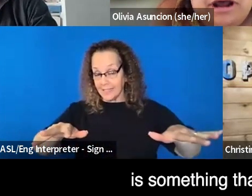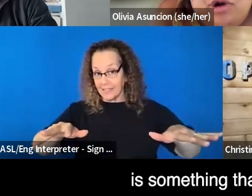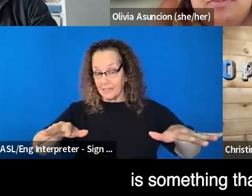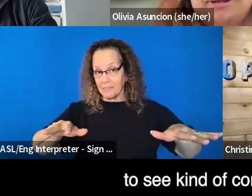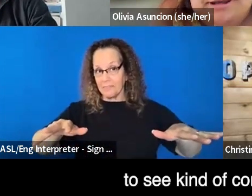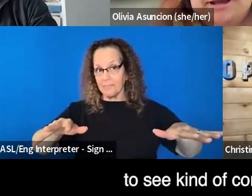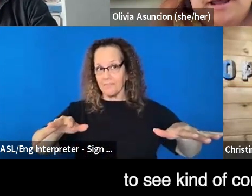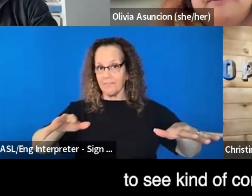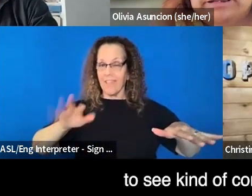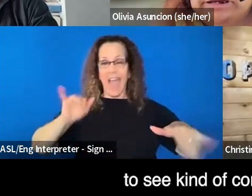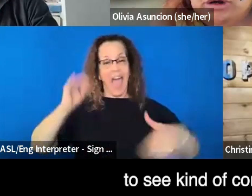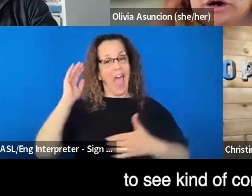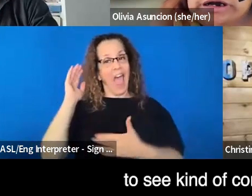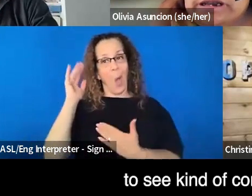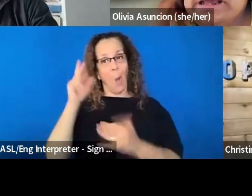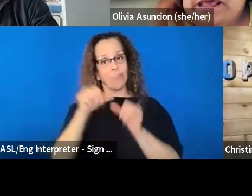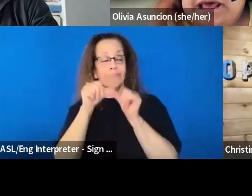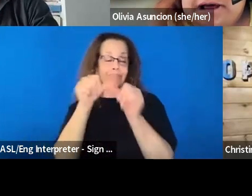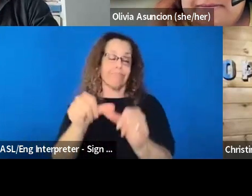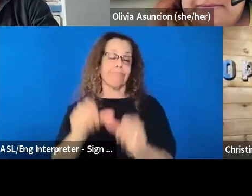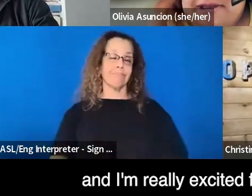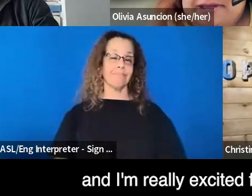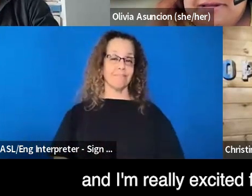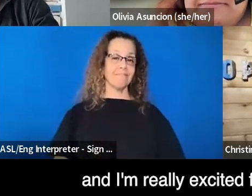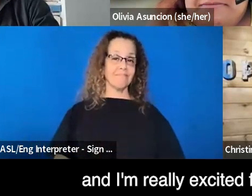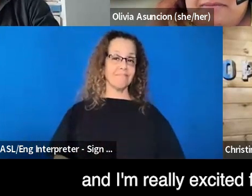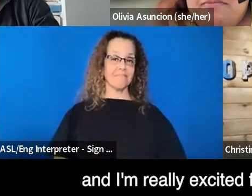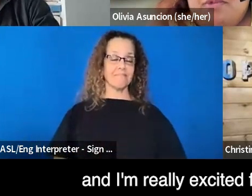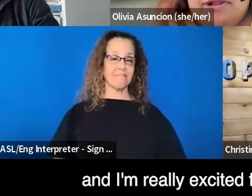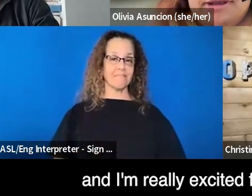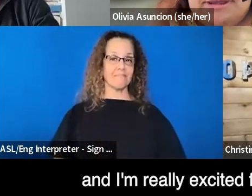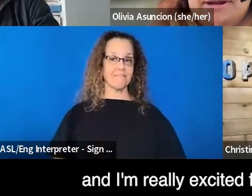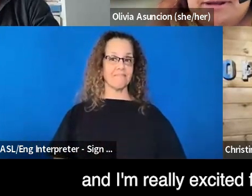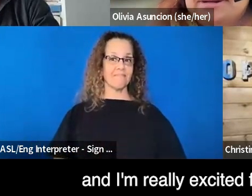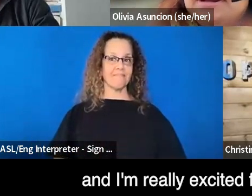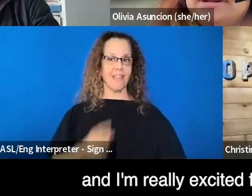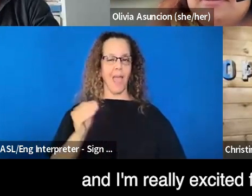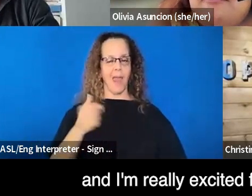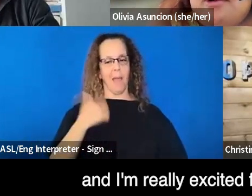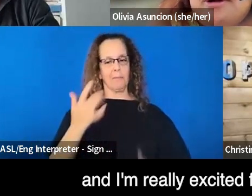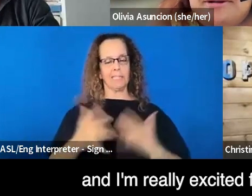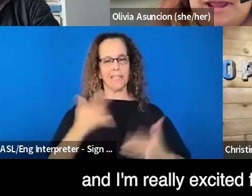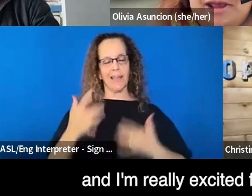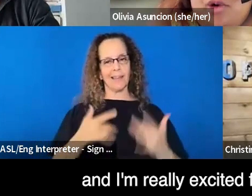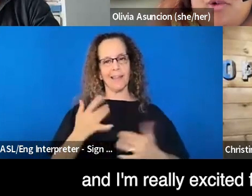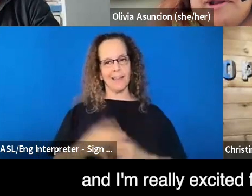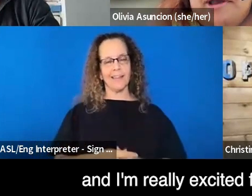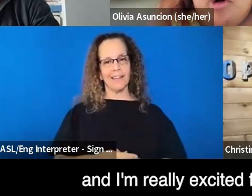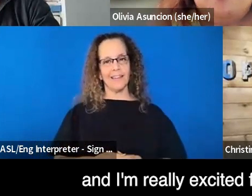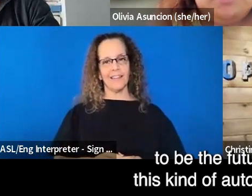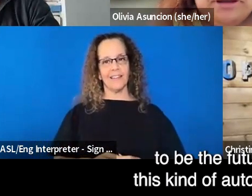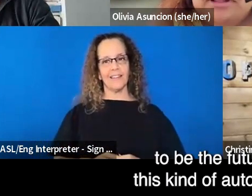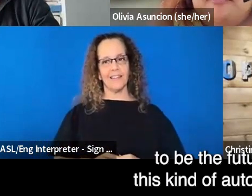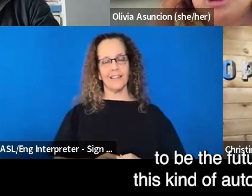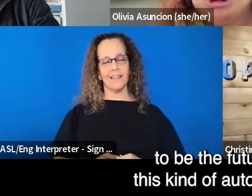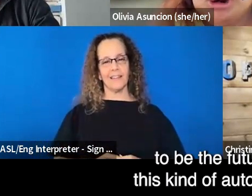is something that I hope to see kind of continue on. Um, and I'm really excited for what I